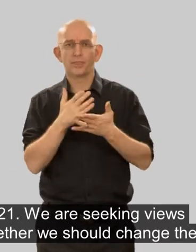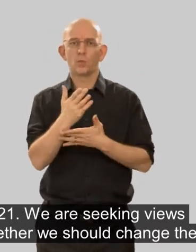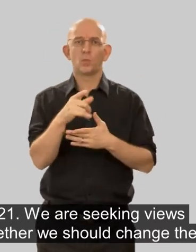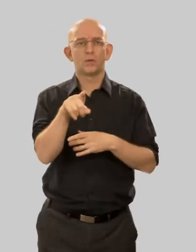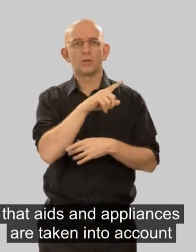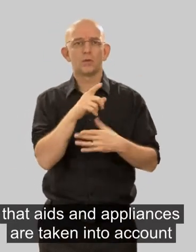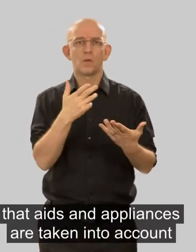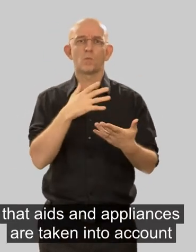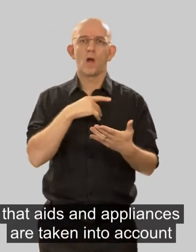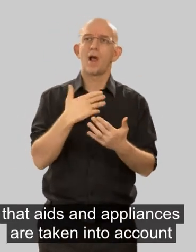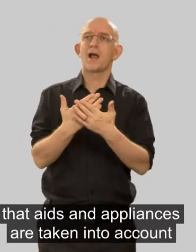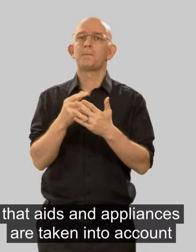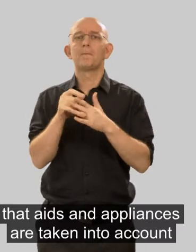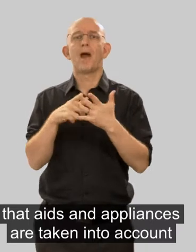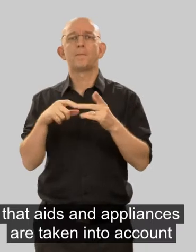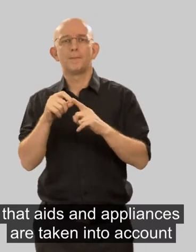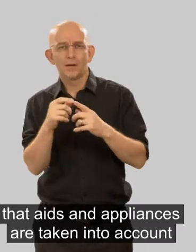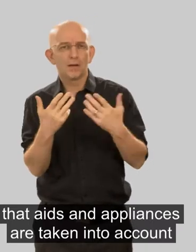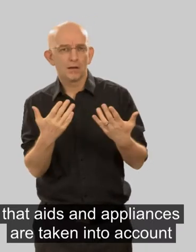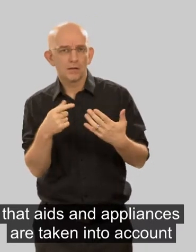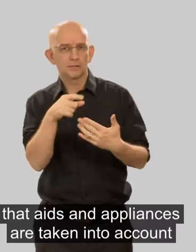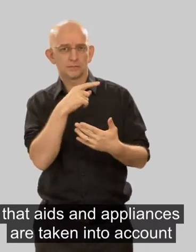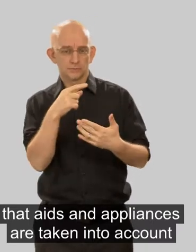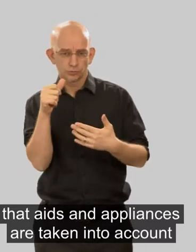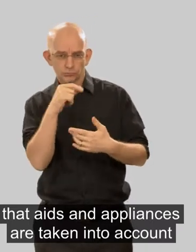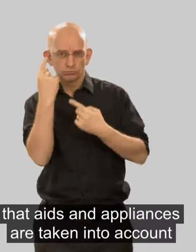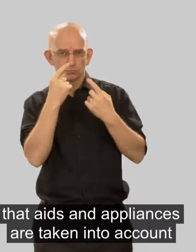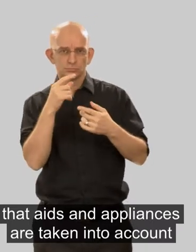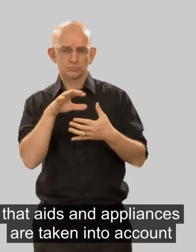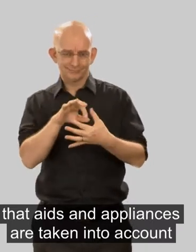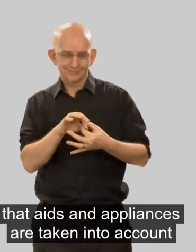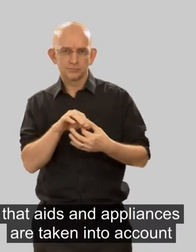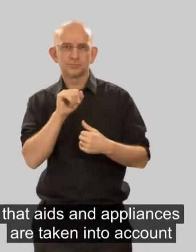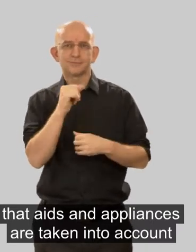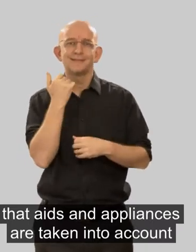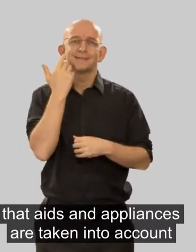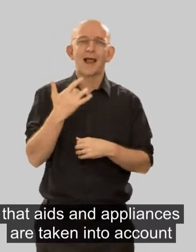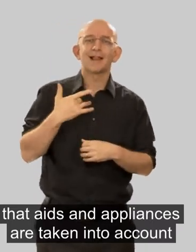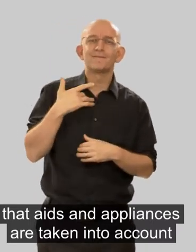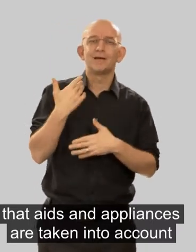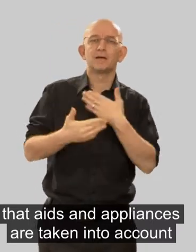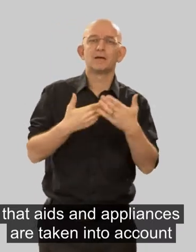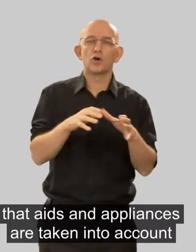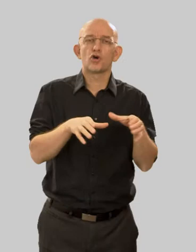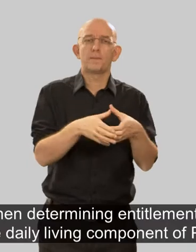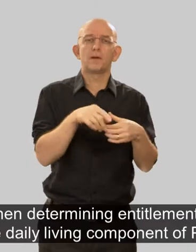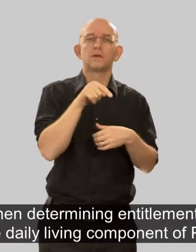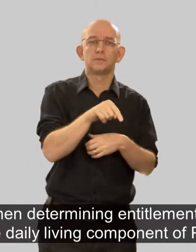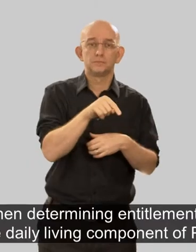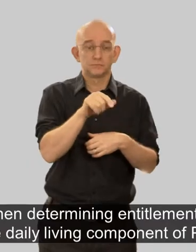that aids and appliances are taken into account when determining entitlement to the